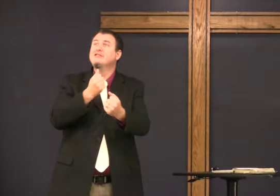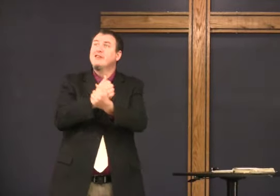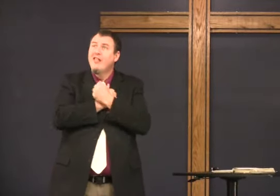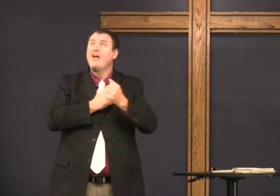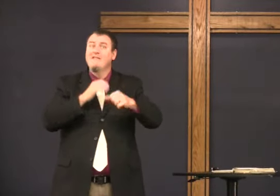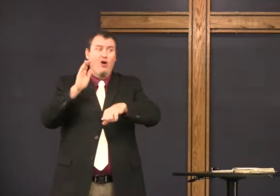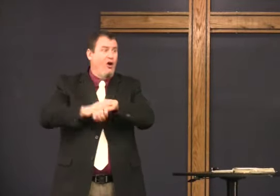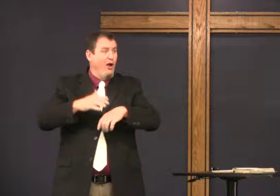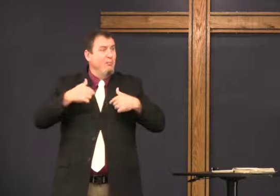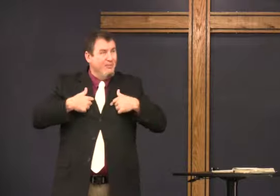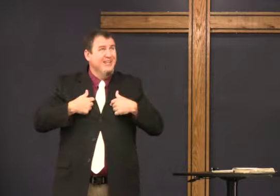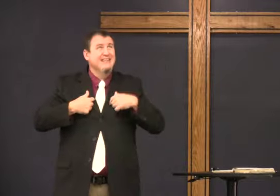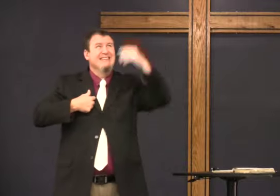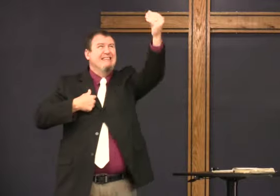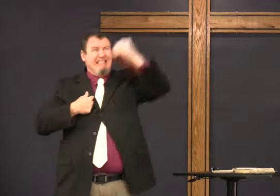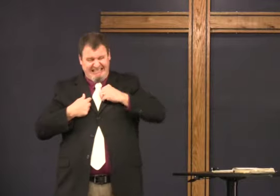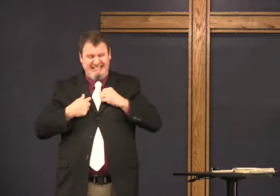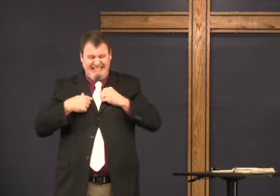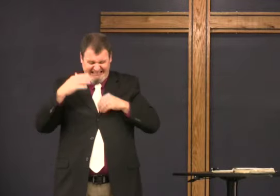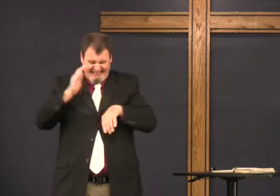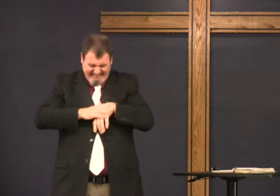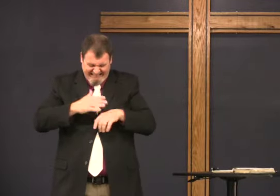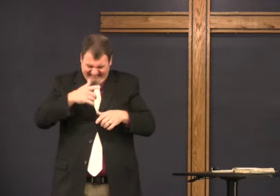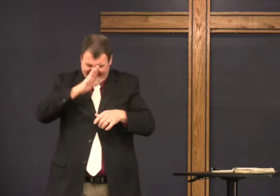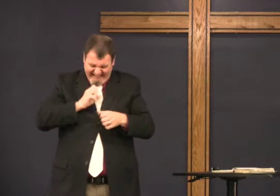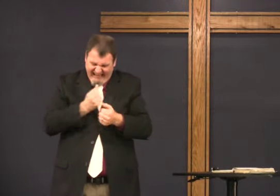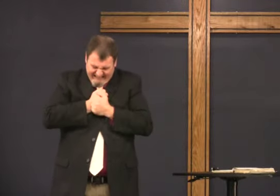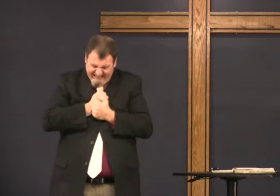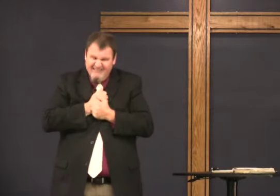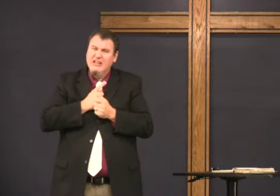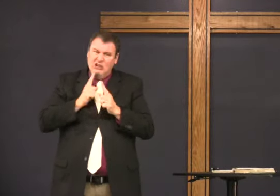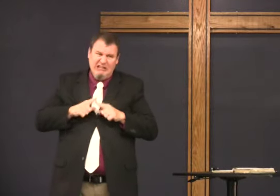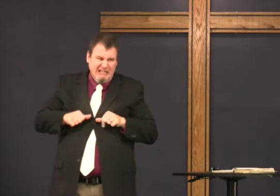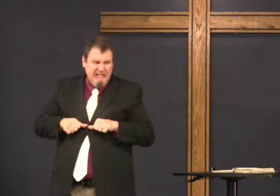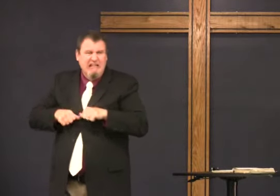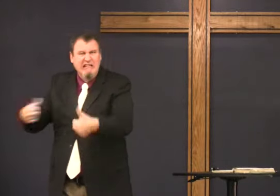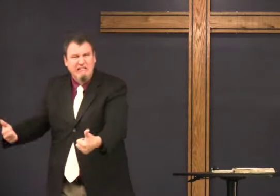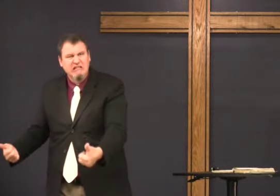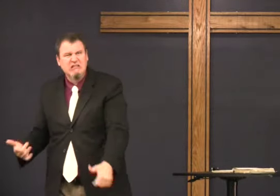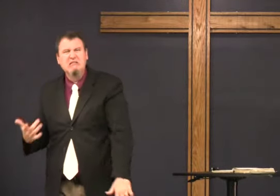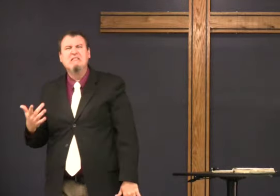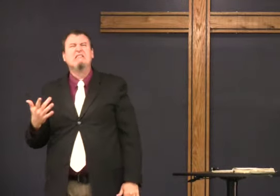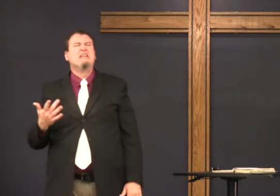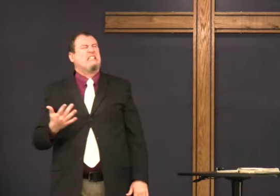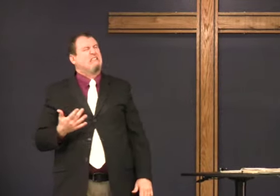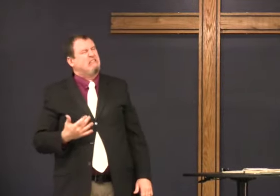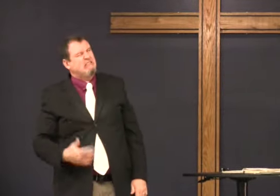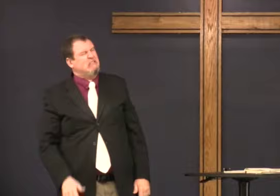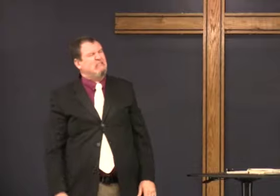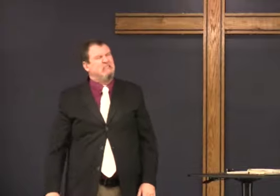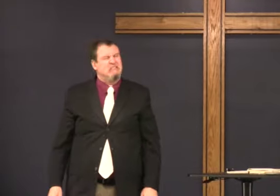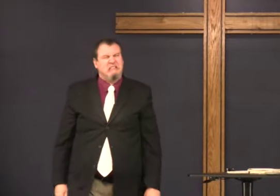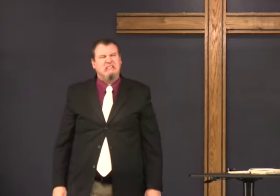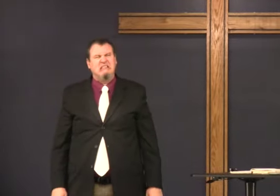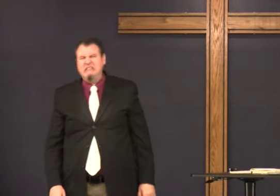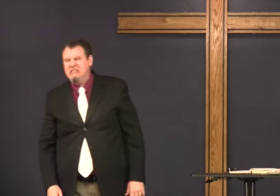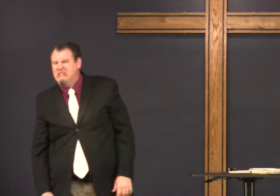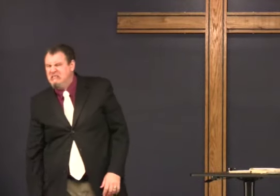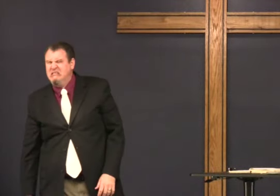God's love on me God gives me this love I